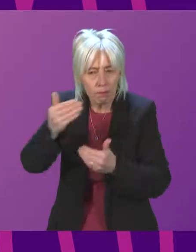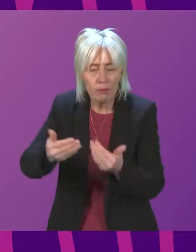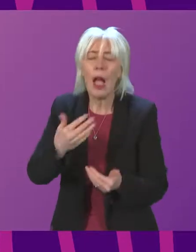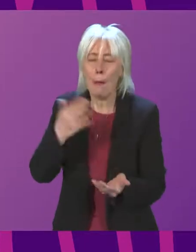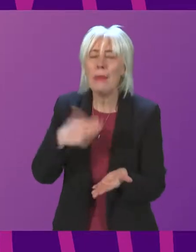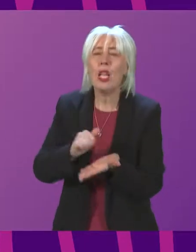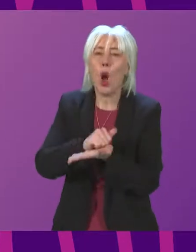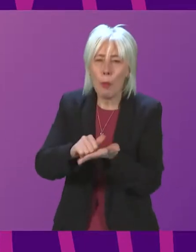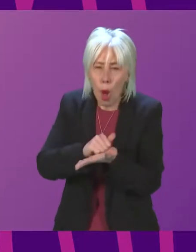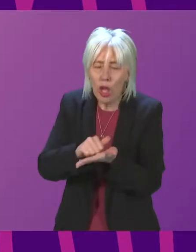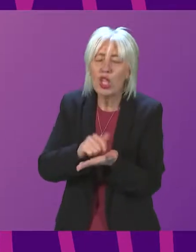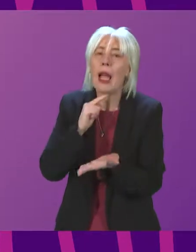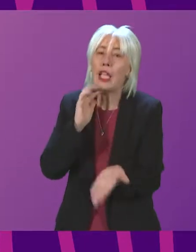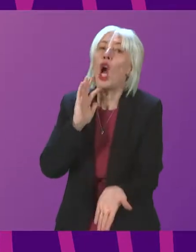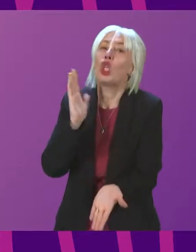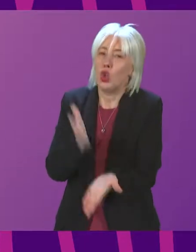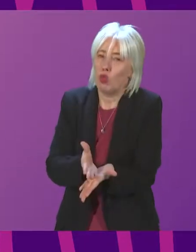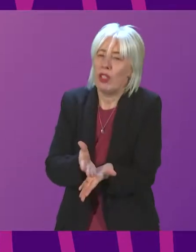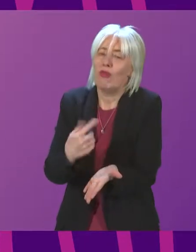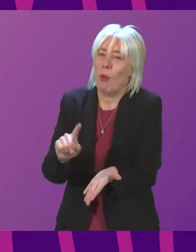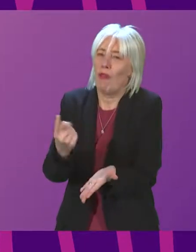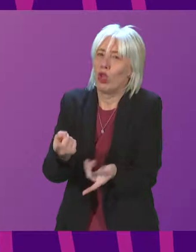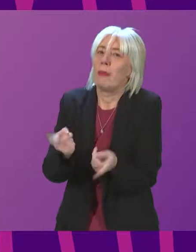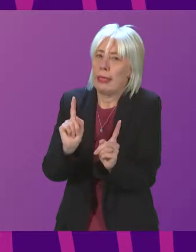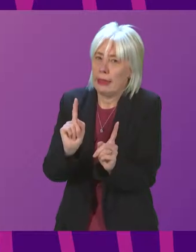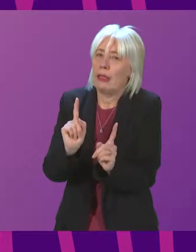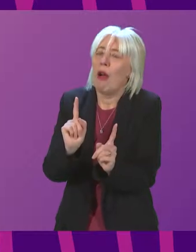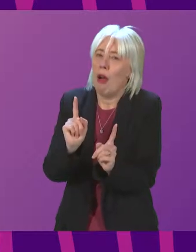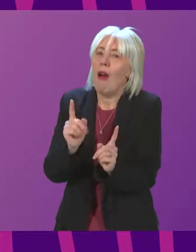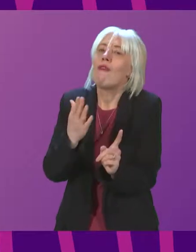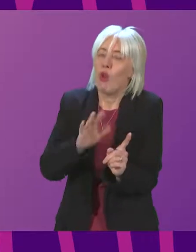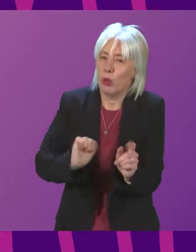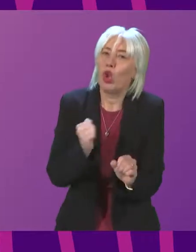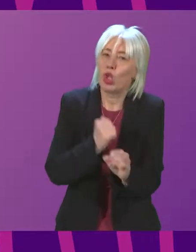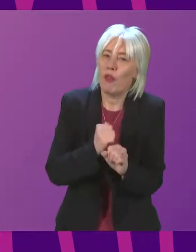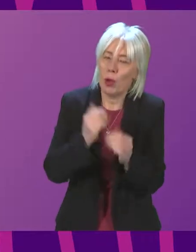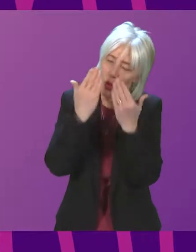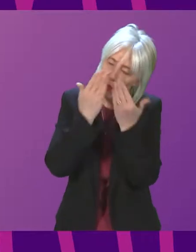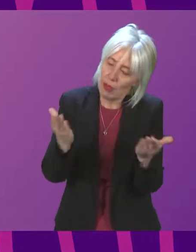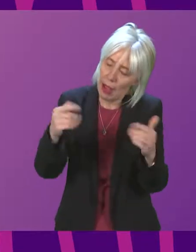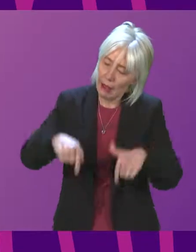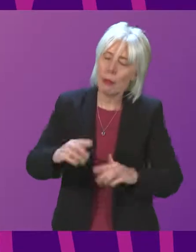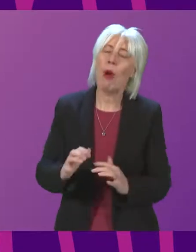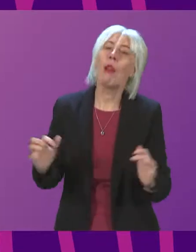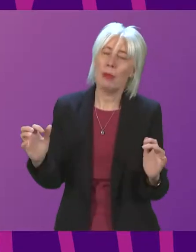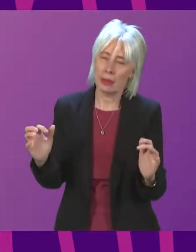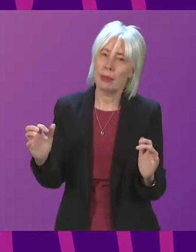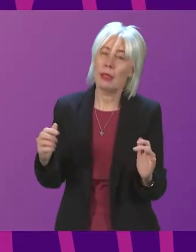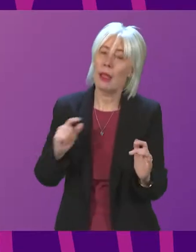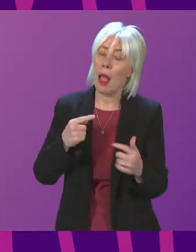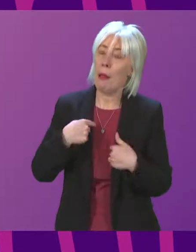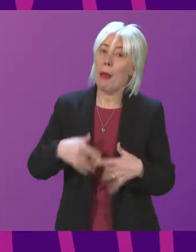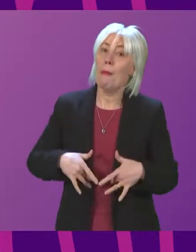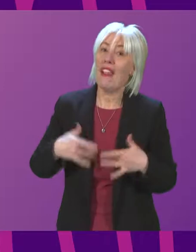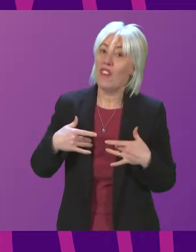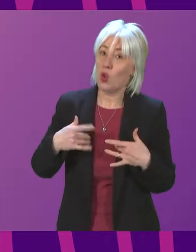an apology and assurances from the First Minister of the Scottish Government's respect for this Parliament. I made my views